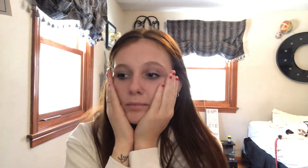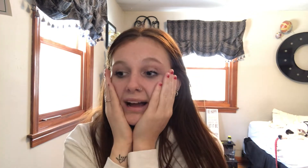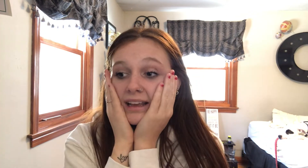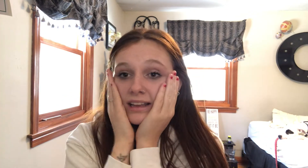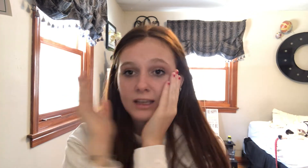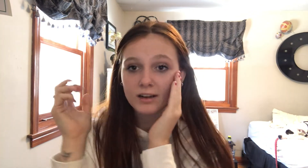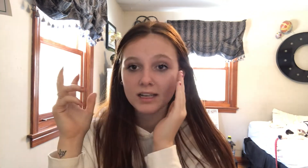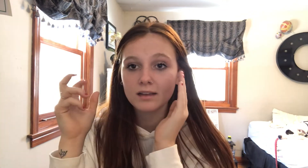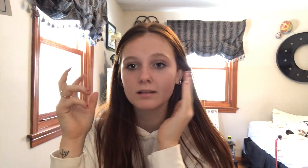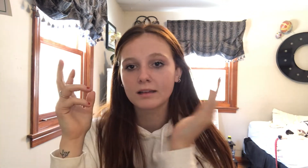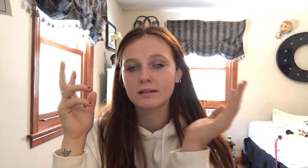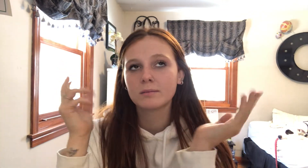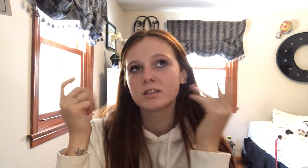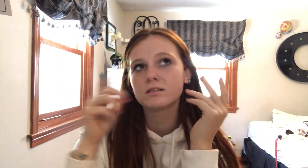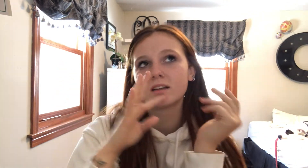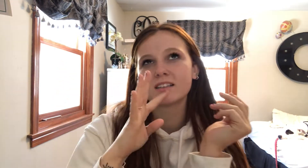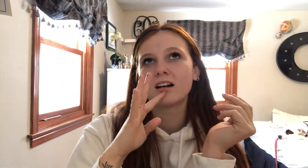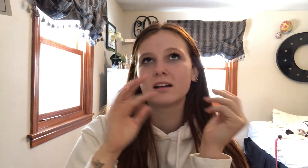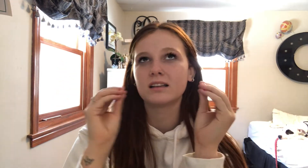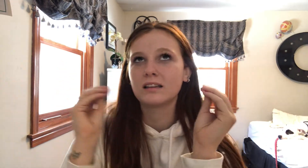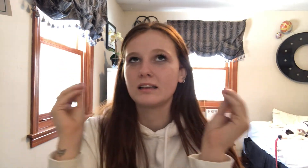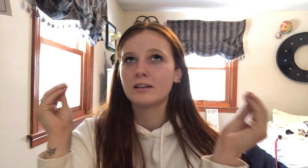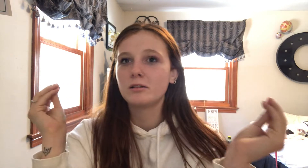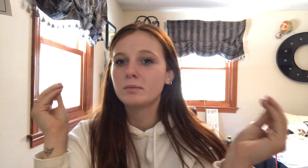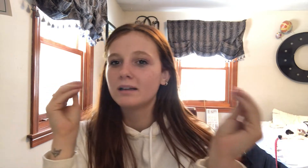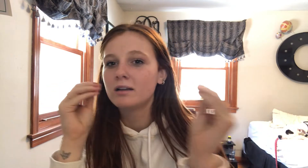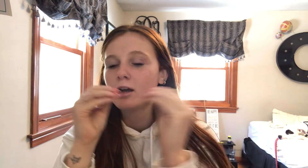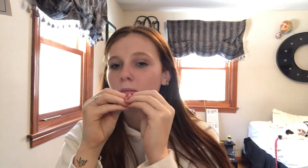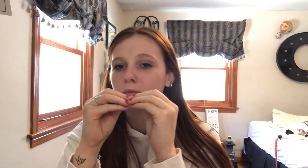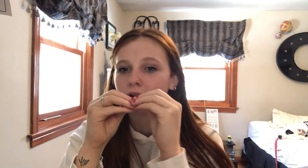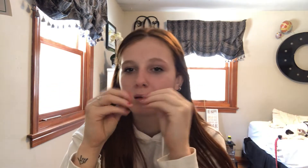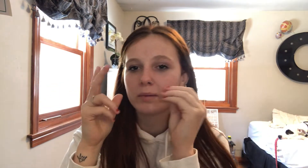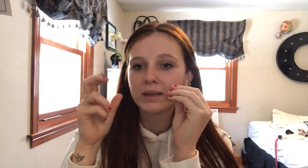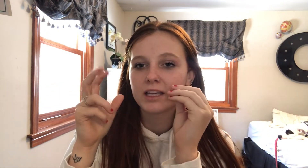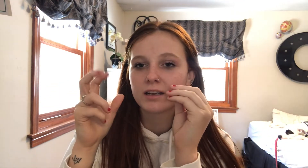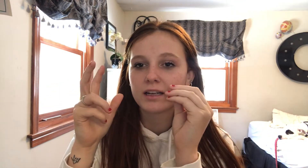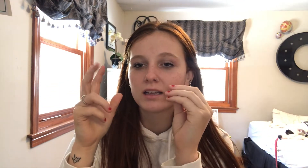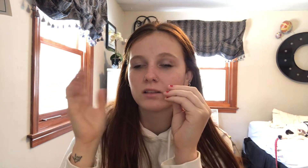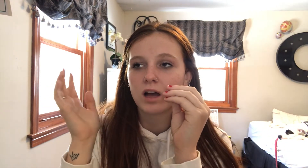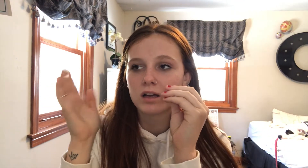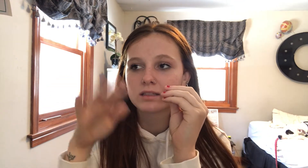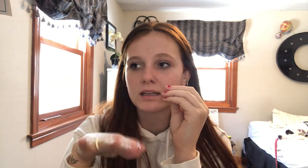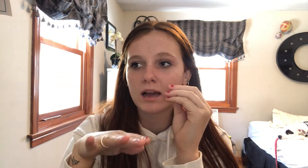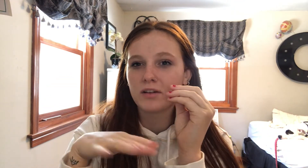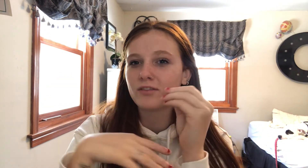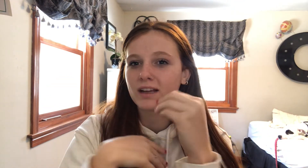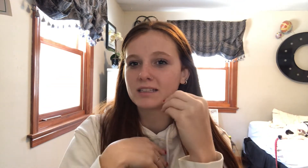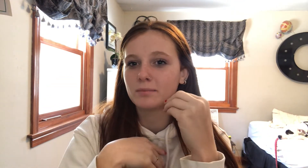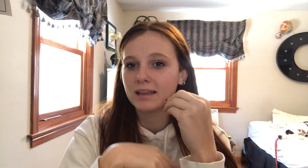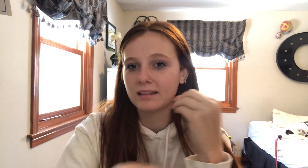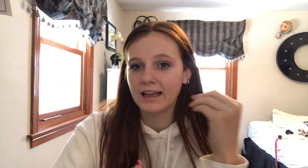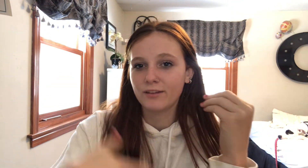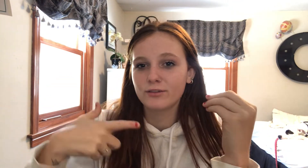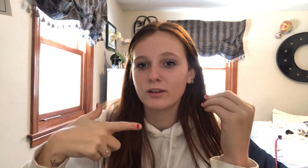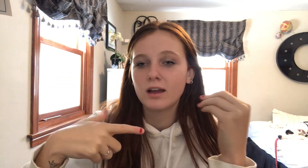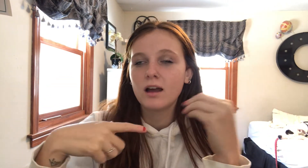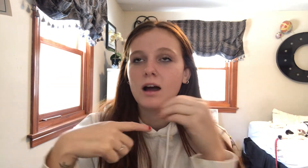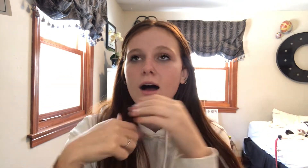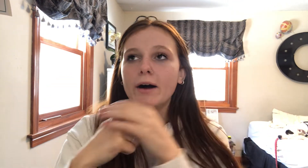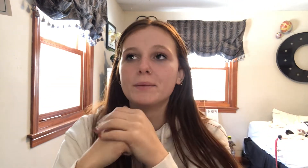my hearing, let me talk a little bit more about my hearing loss and how it affected my life. Um, um,